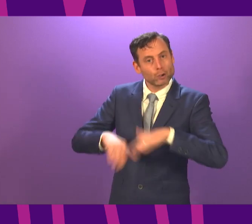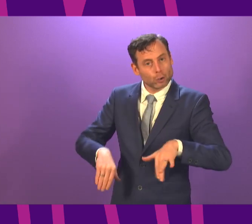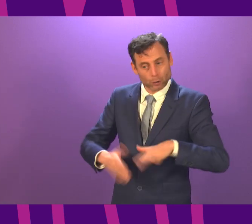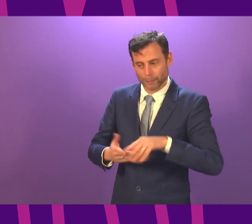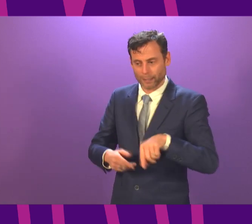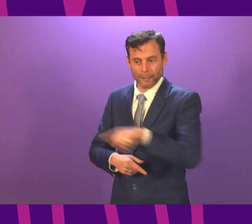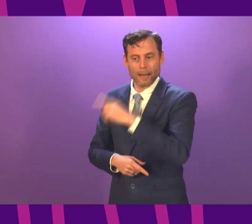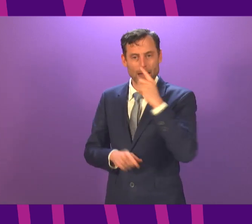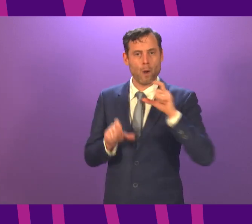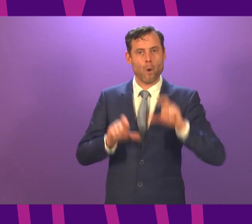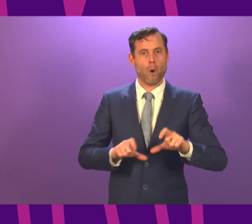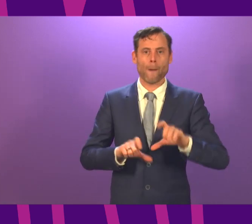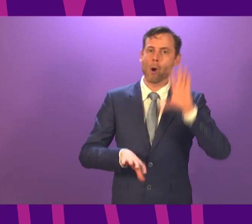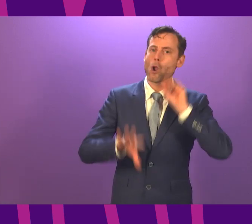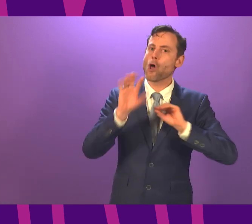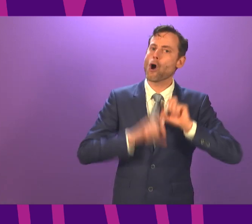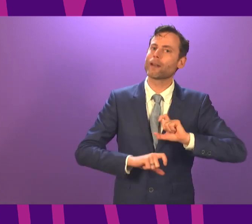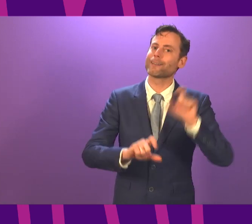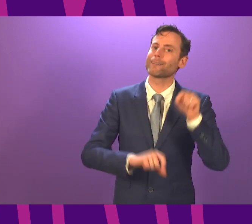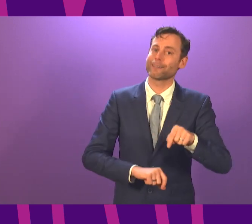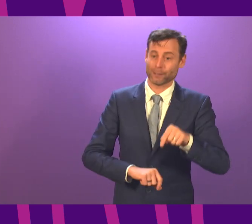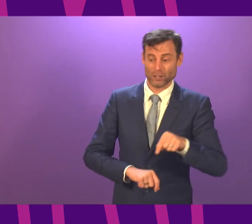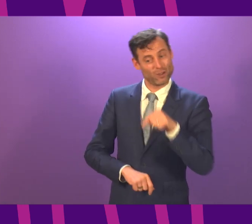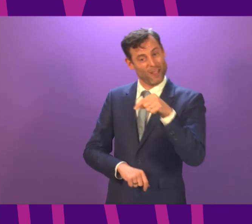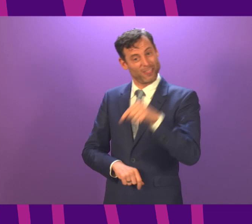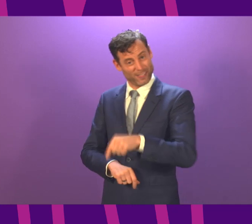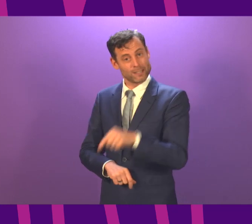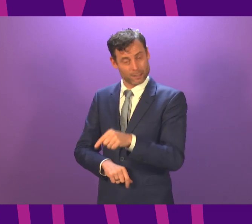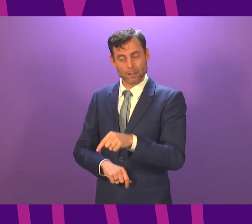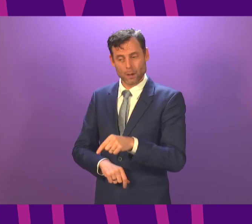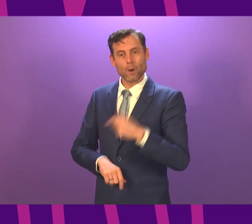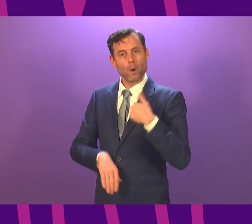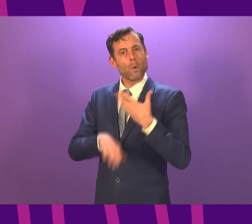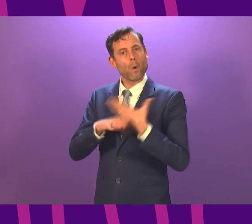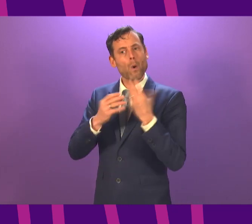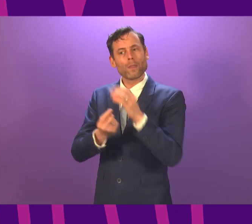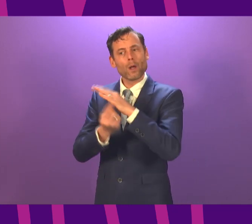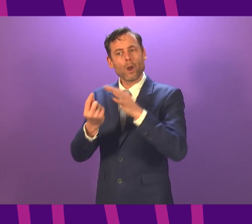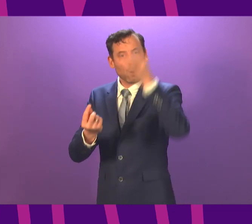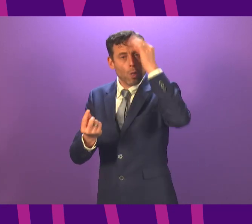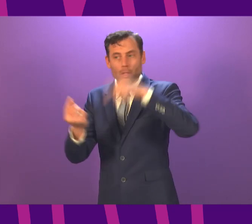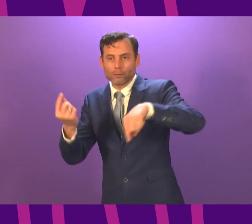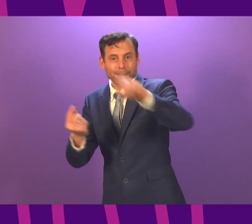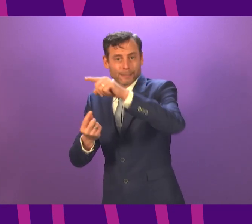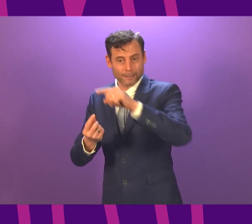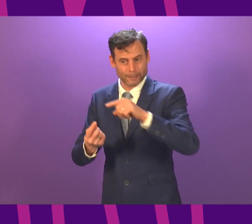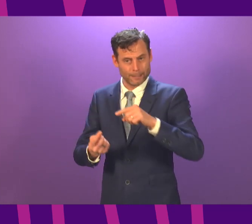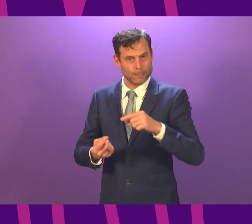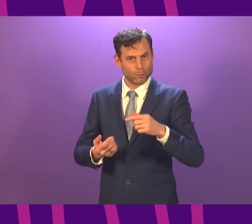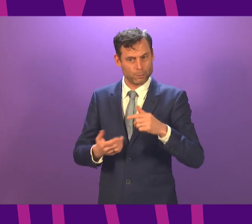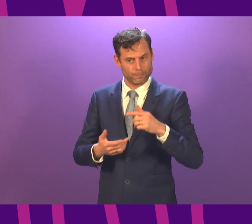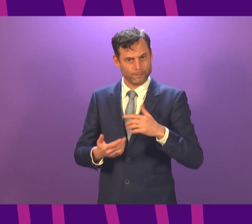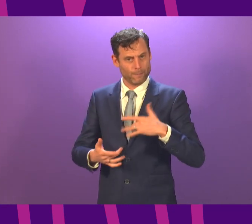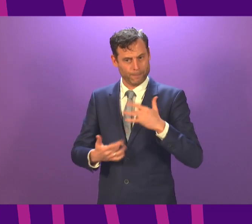basis and in total we expect our investment which builds on existing local authority action to benefit around 70,000